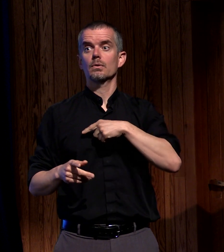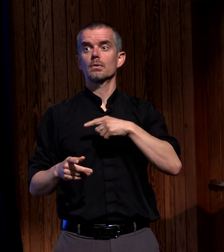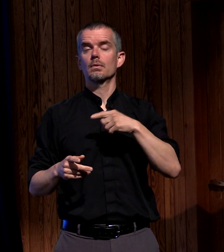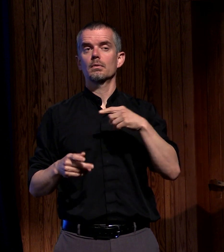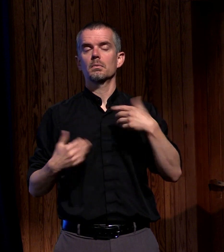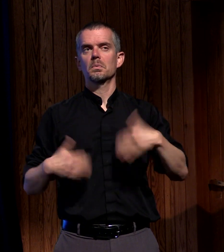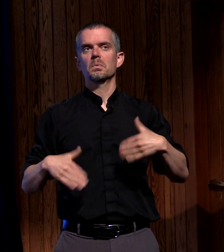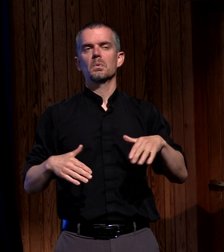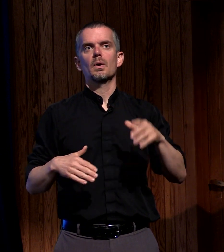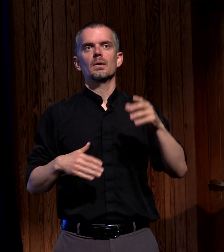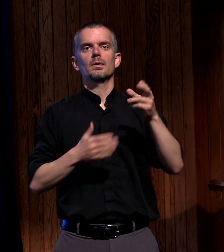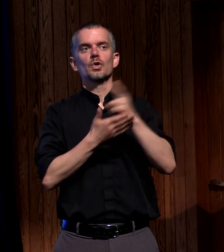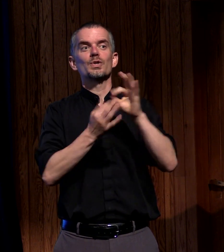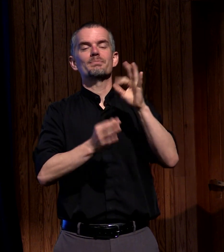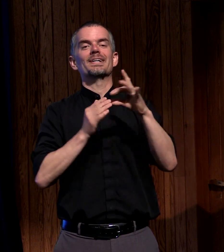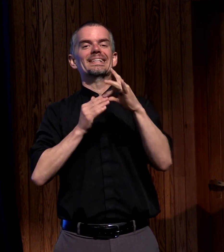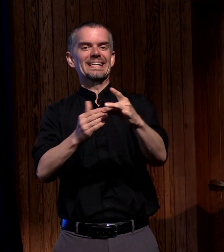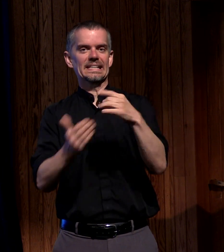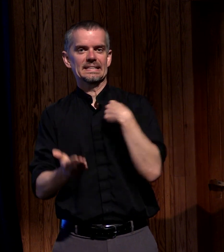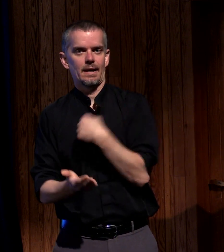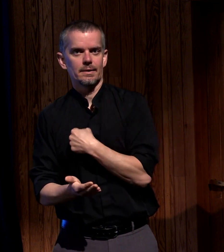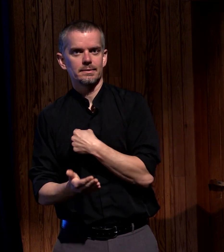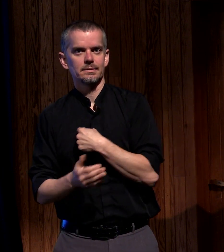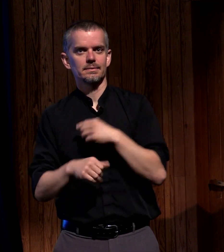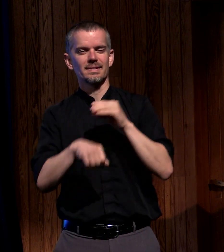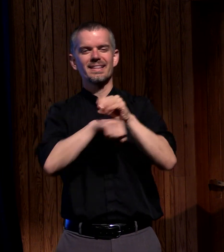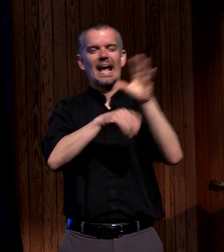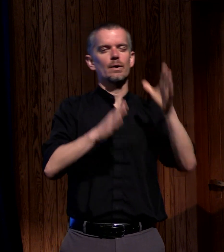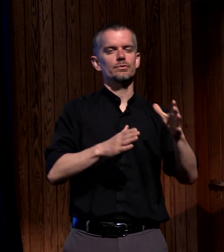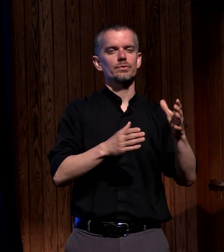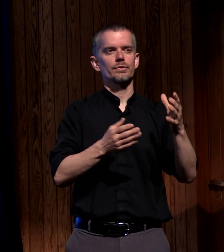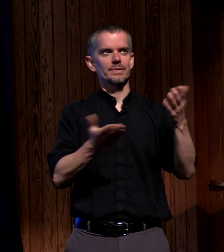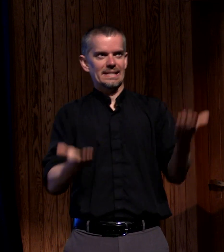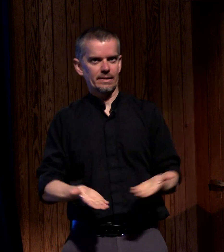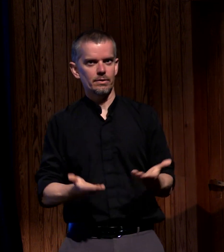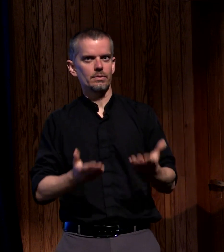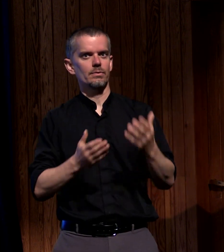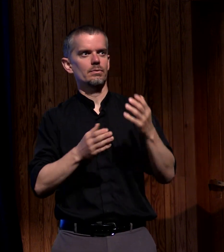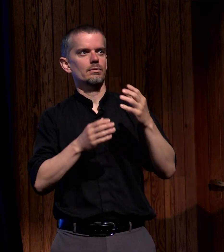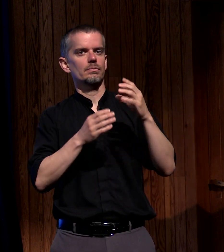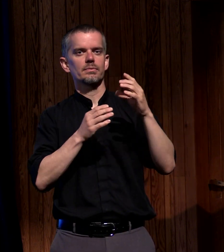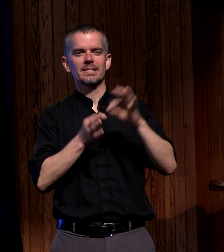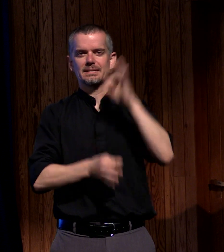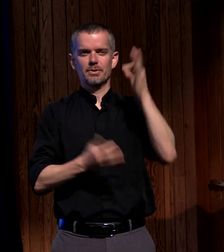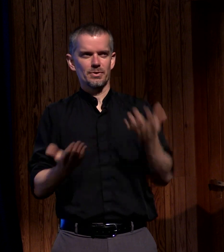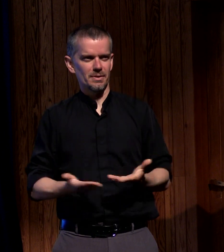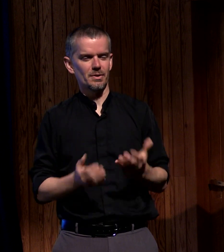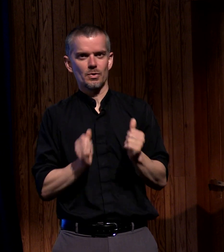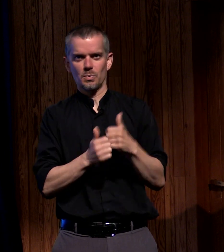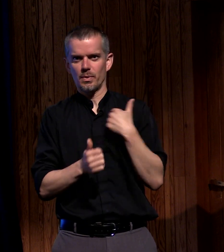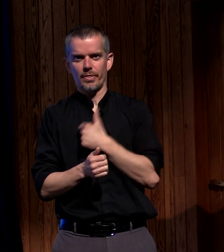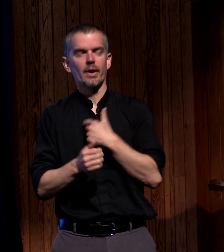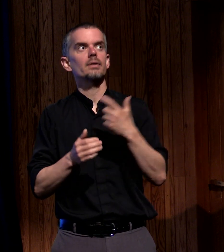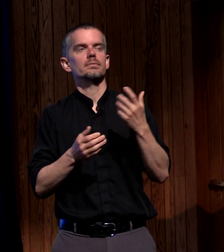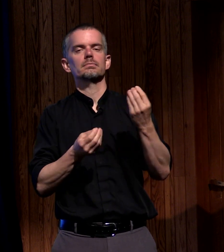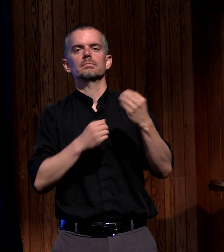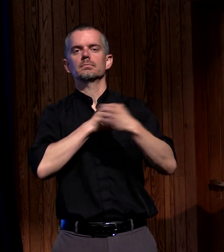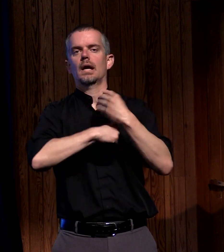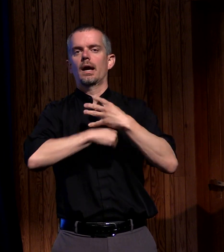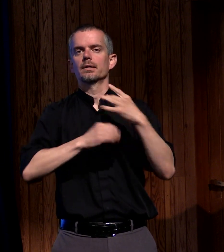it's the Spirit's coming the counselor is coming that allows us to have counsel and guidance in Acts 1 it's this